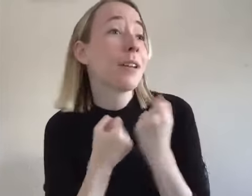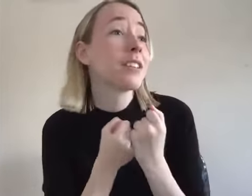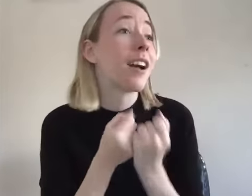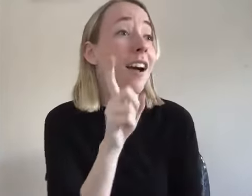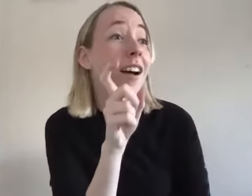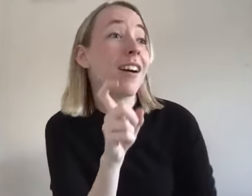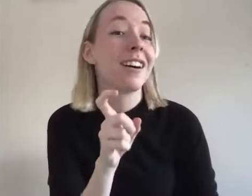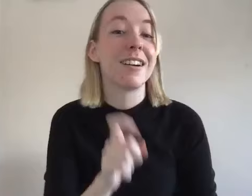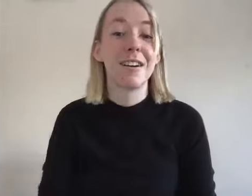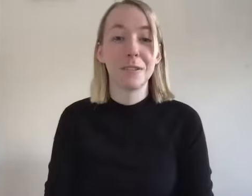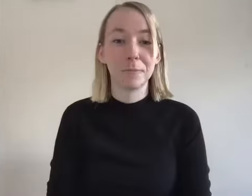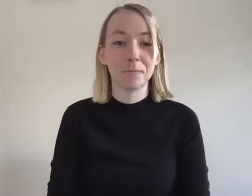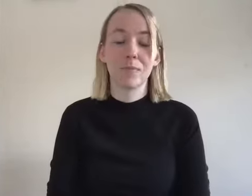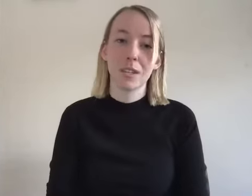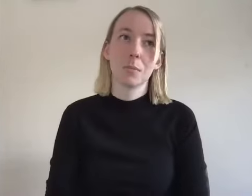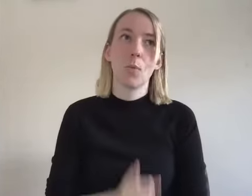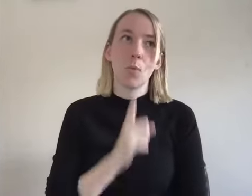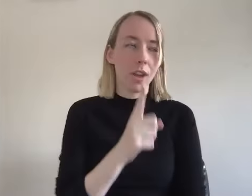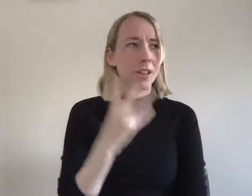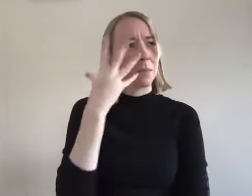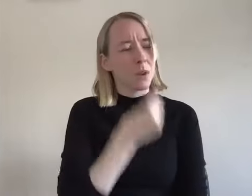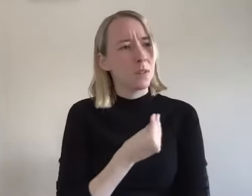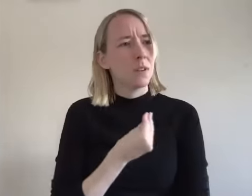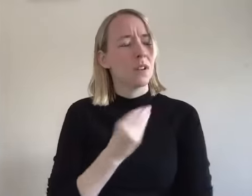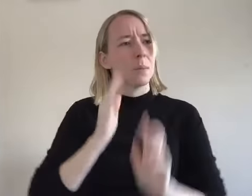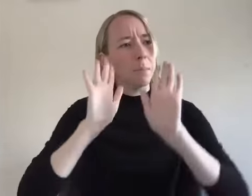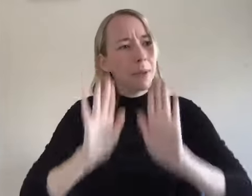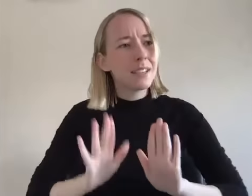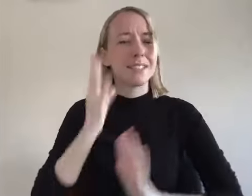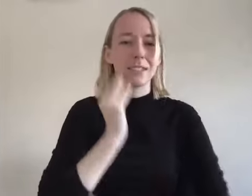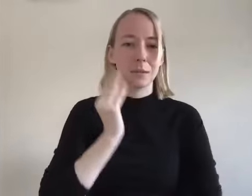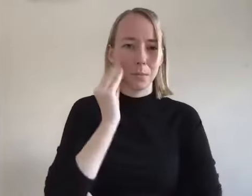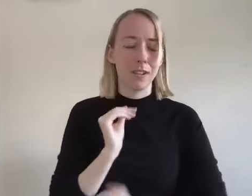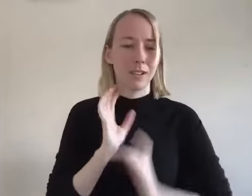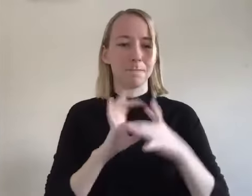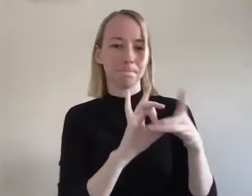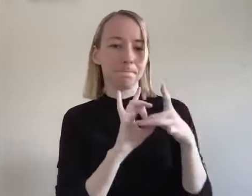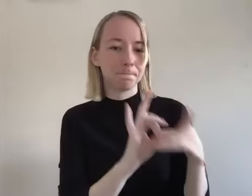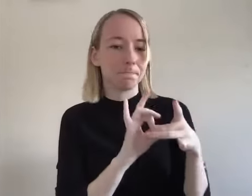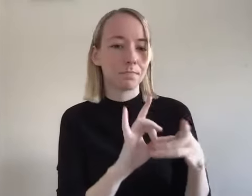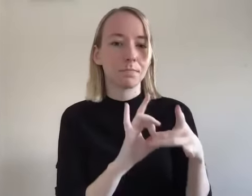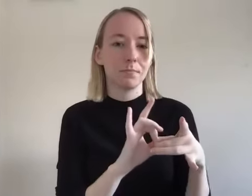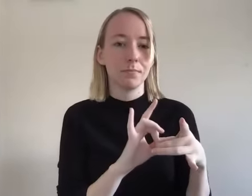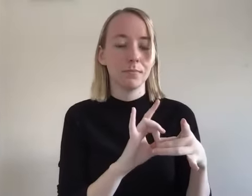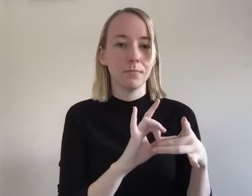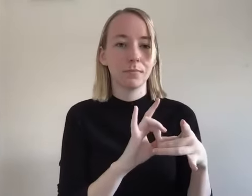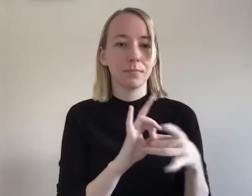and um it's been like a really beautiful um experience because i